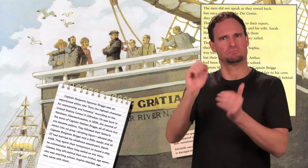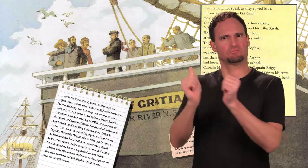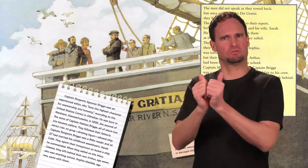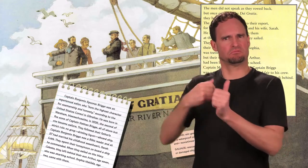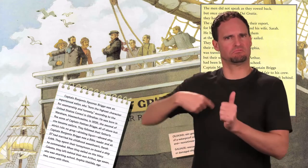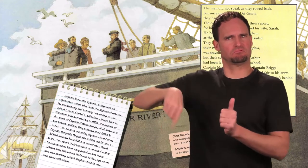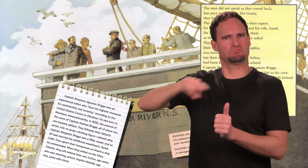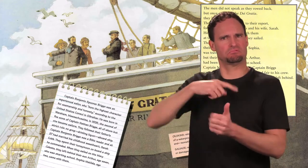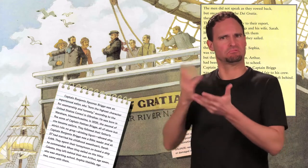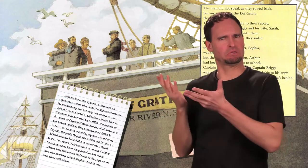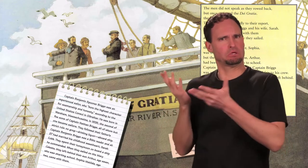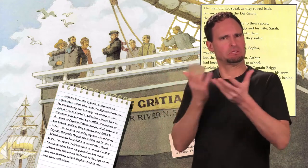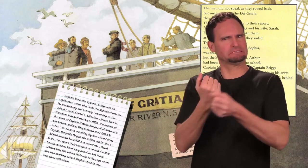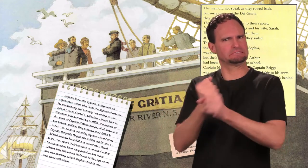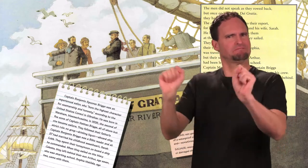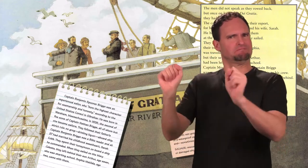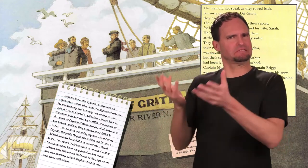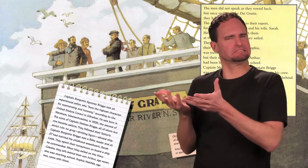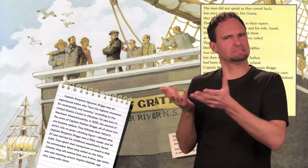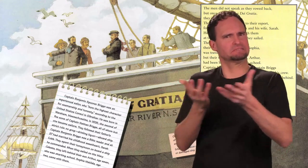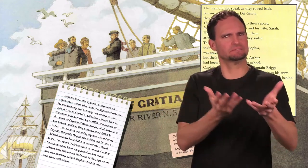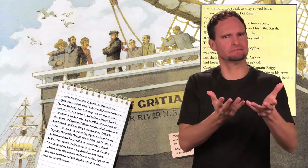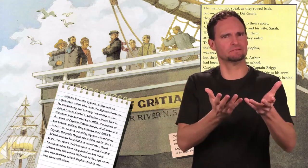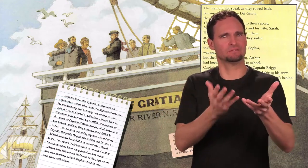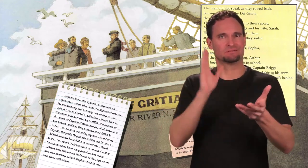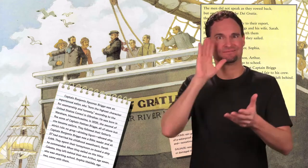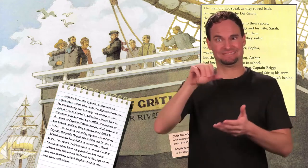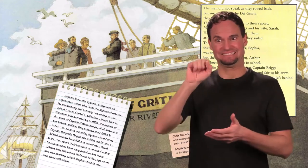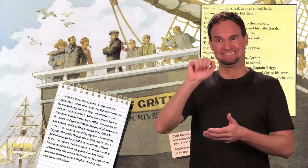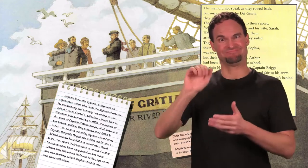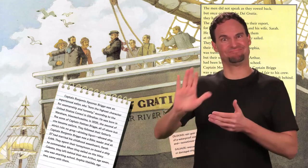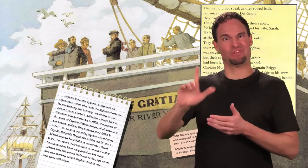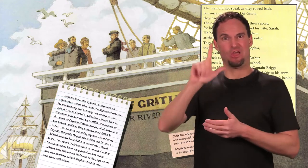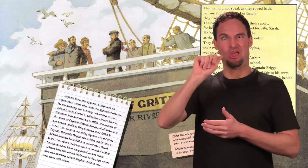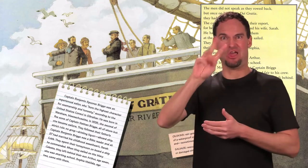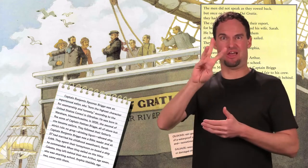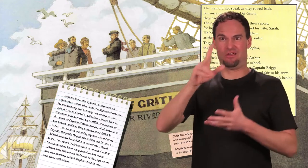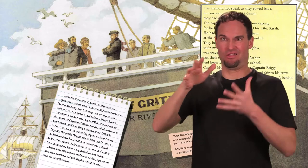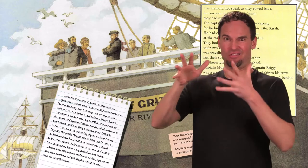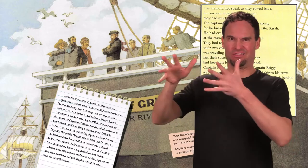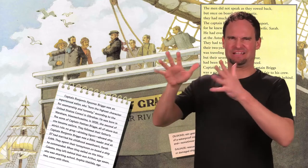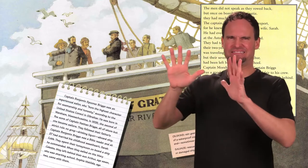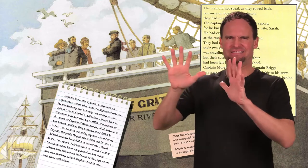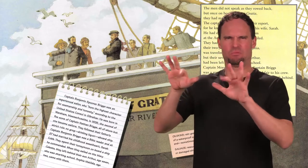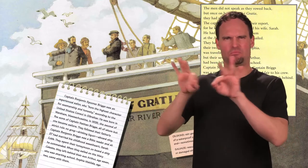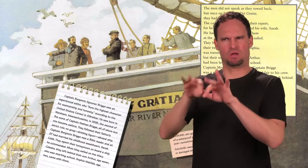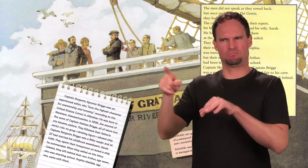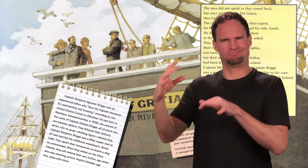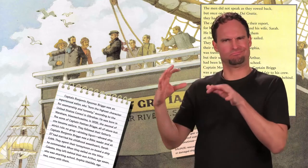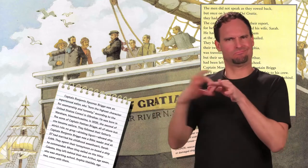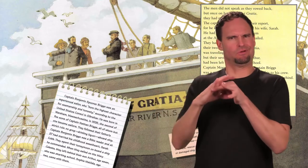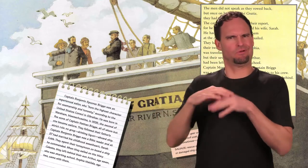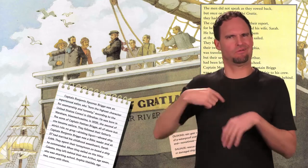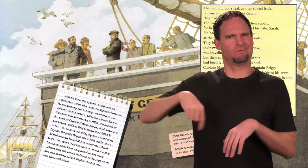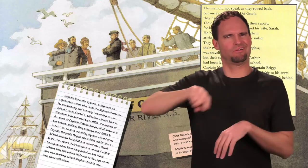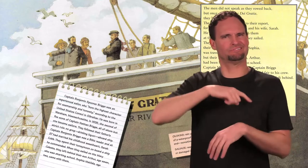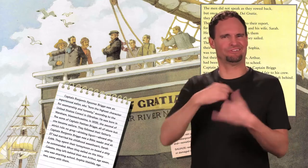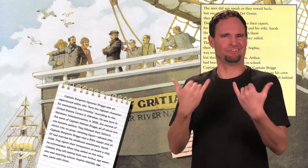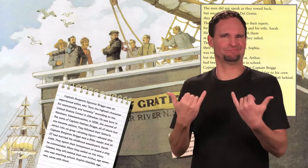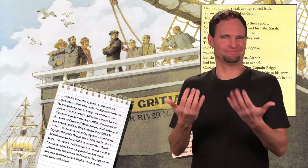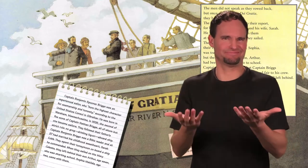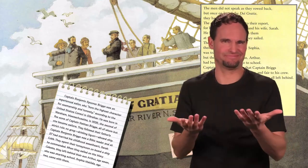Then he added, I propose we bring the Mary Celeste in for salvage. Now, by the laws of the sea,